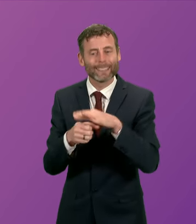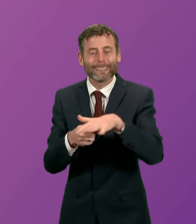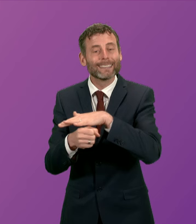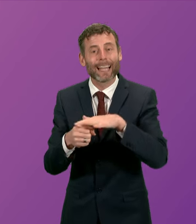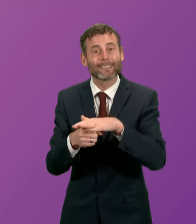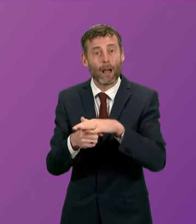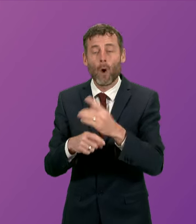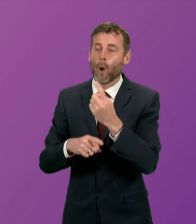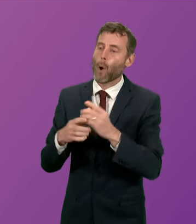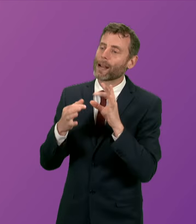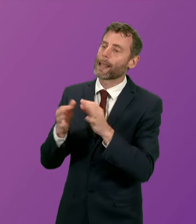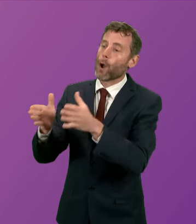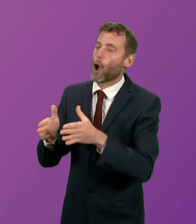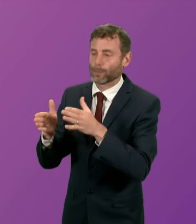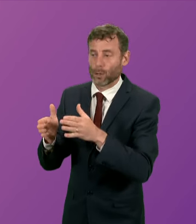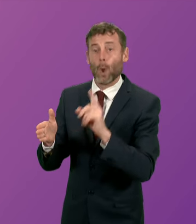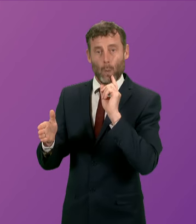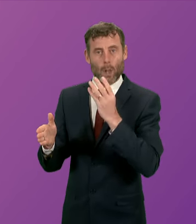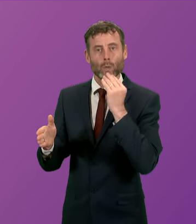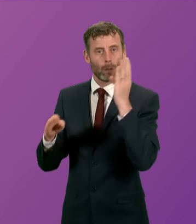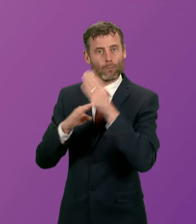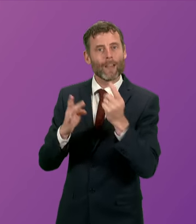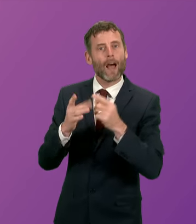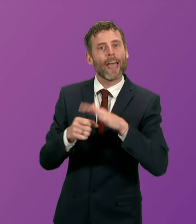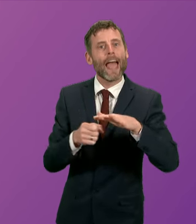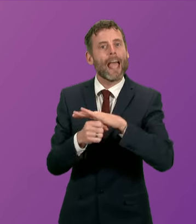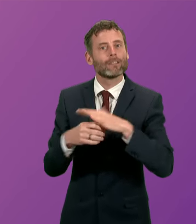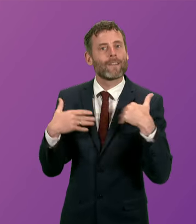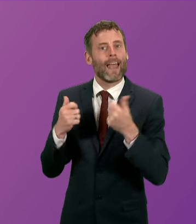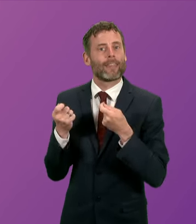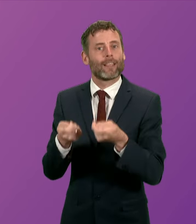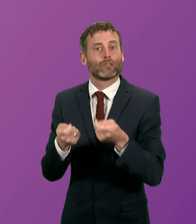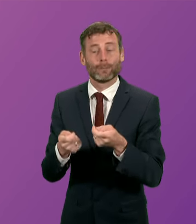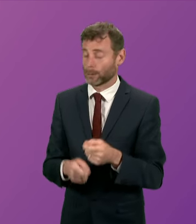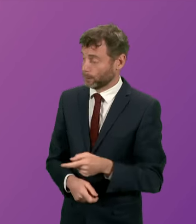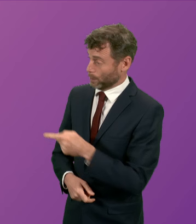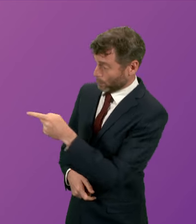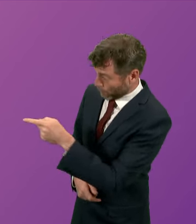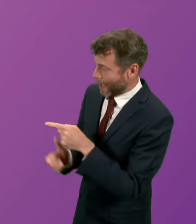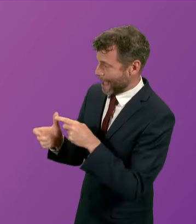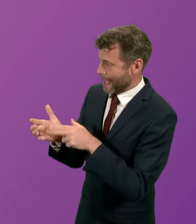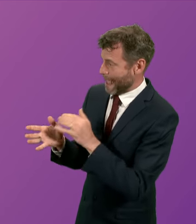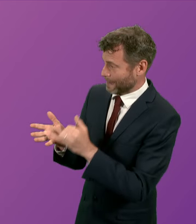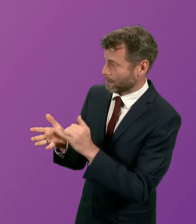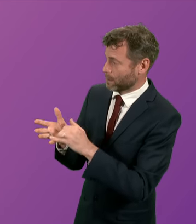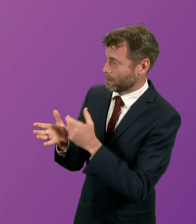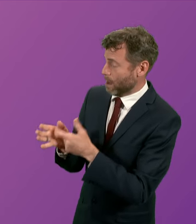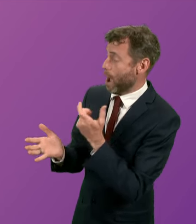hospitals. Now, what we have here is a classic example of what Anas Sawa gets up to in public debate.